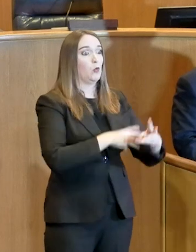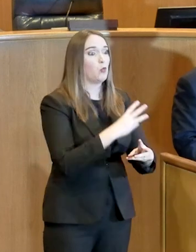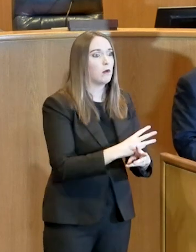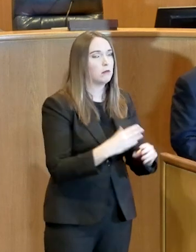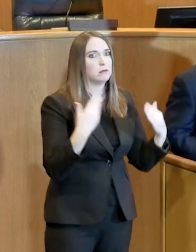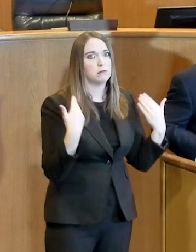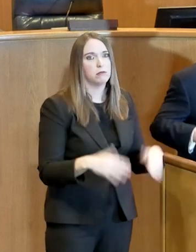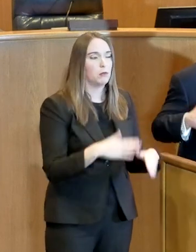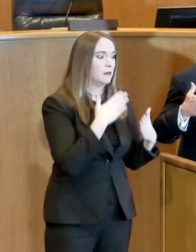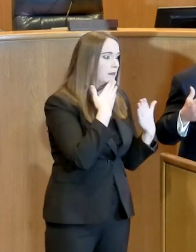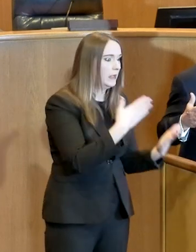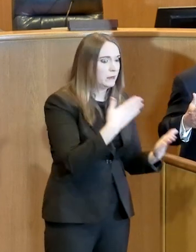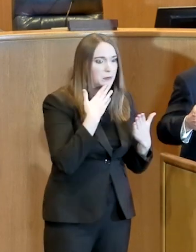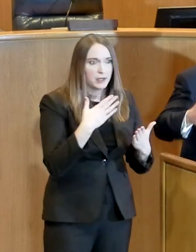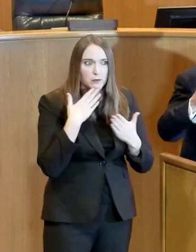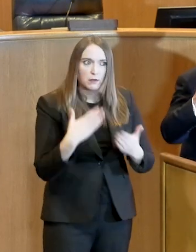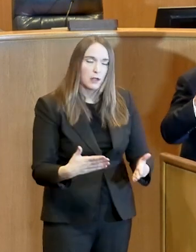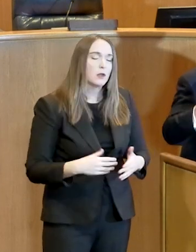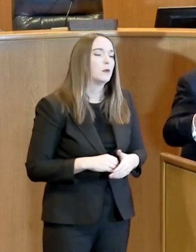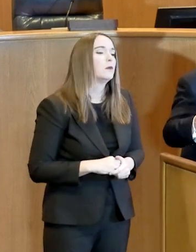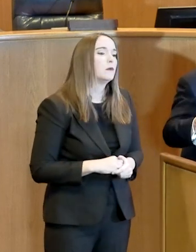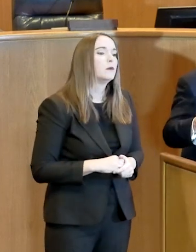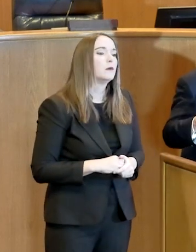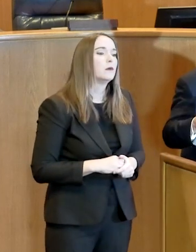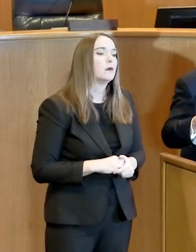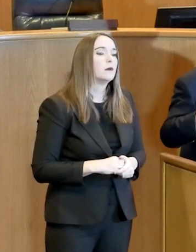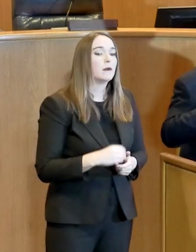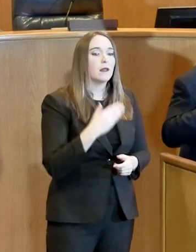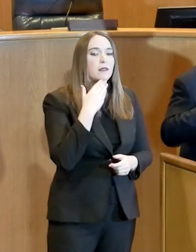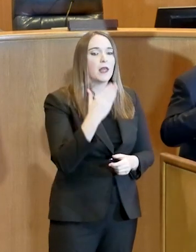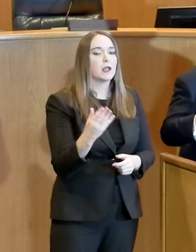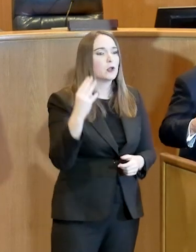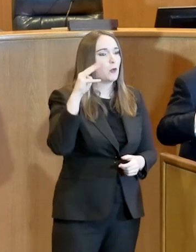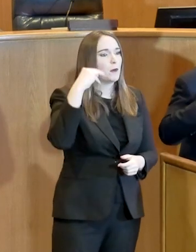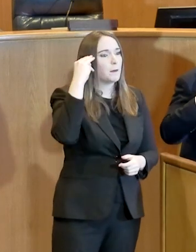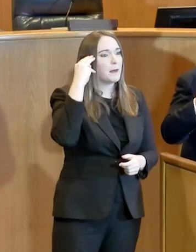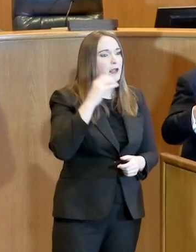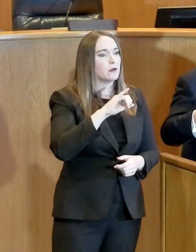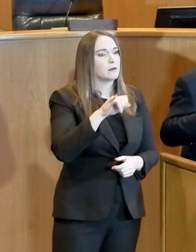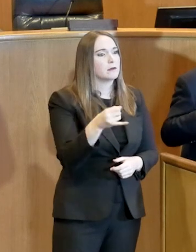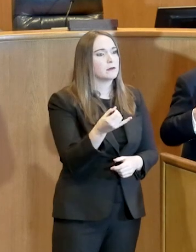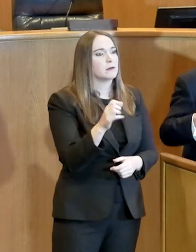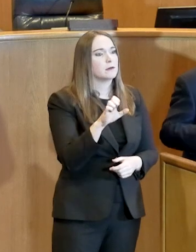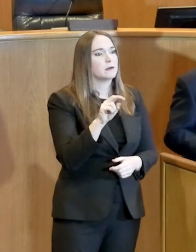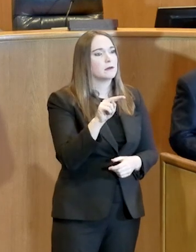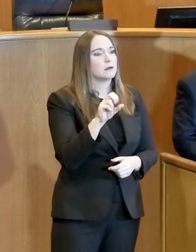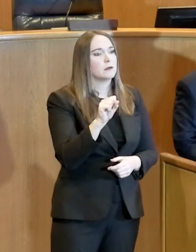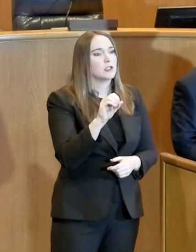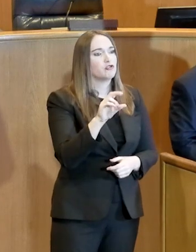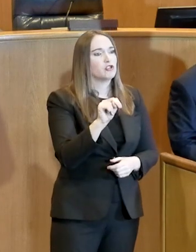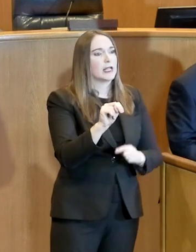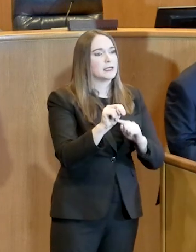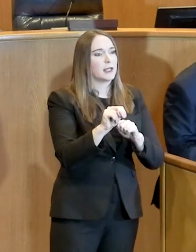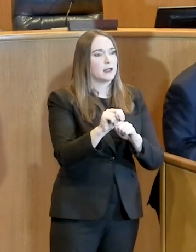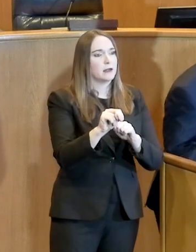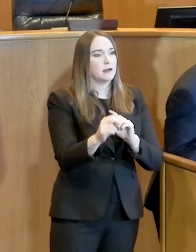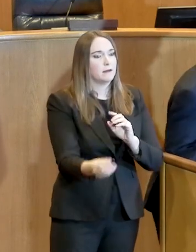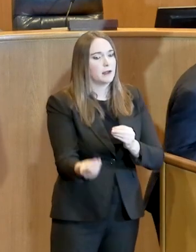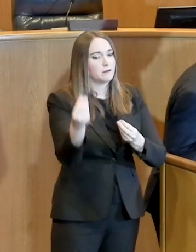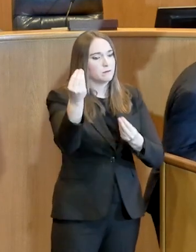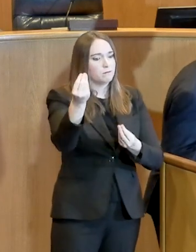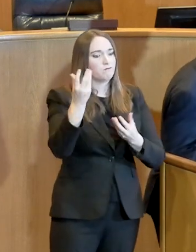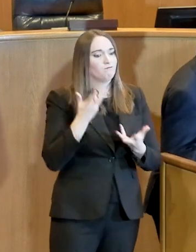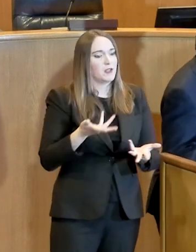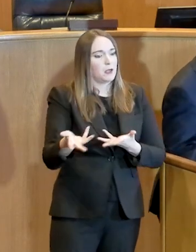I also need to say thank you to Mayor Jensen, who's reached out and communicated, and we're all together